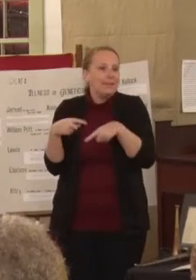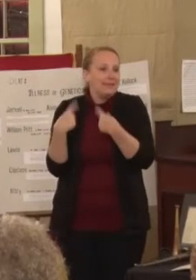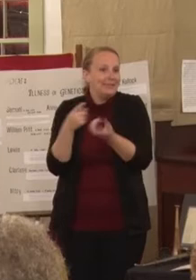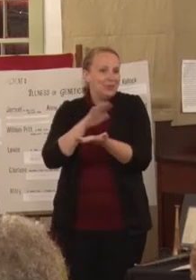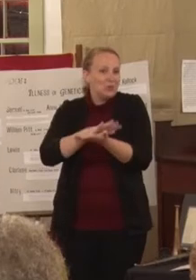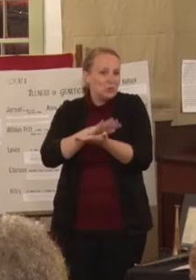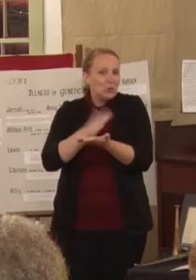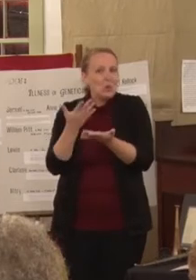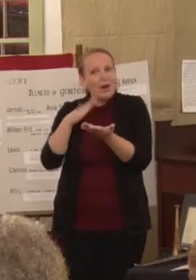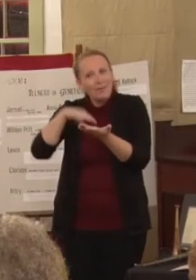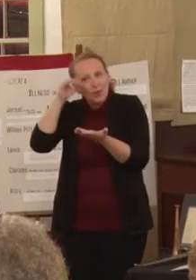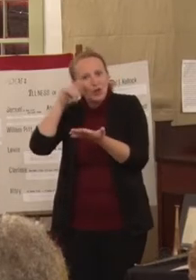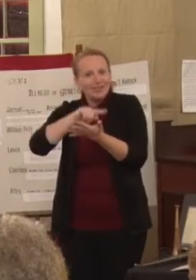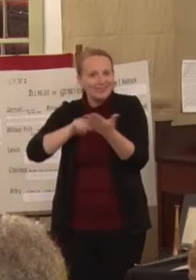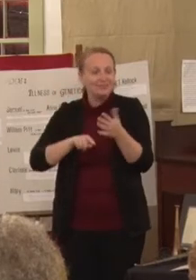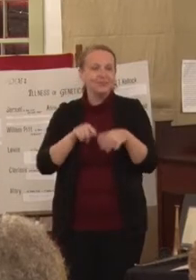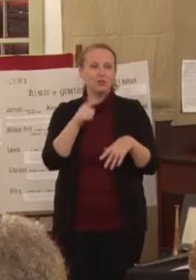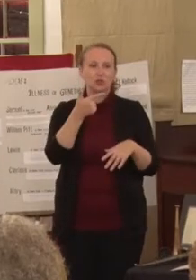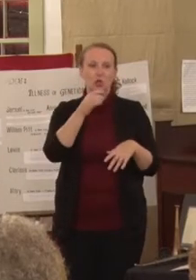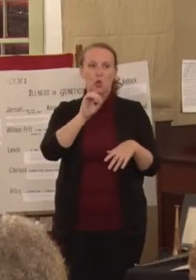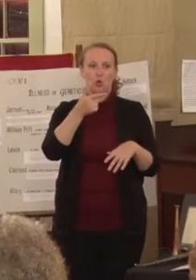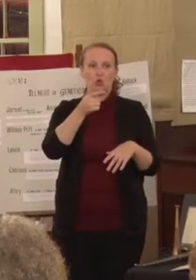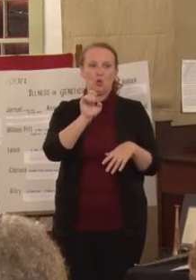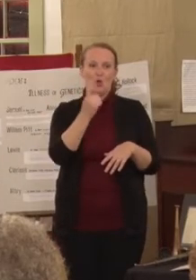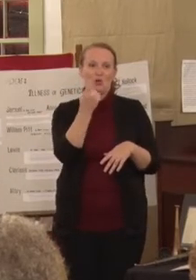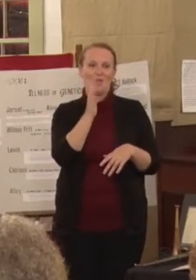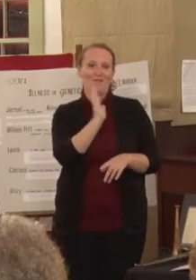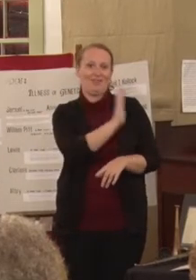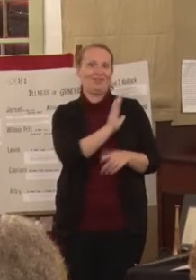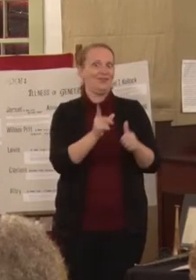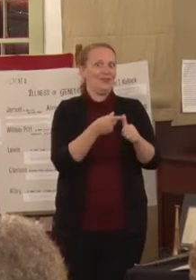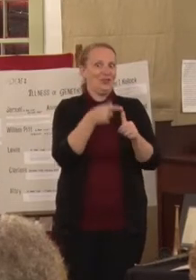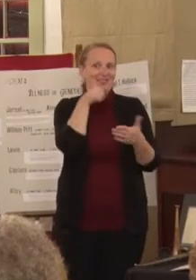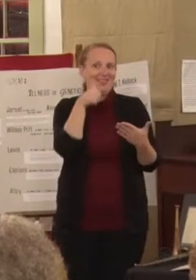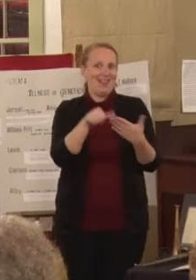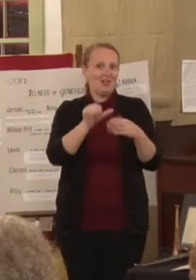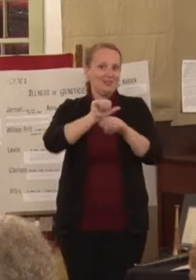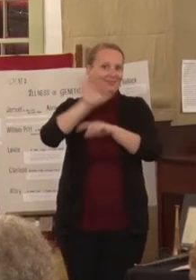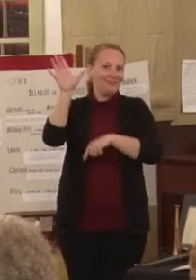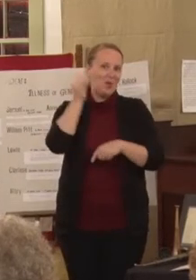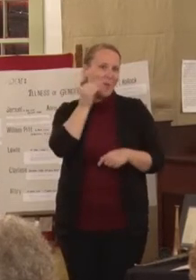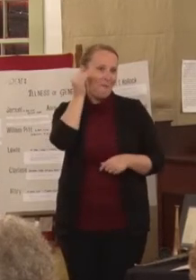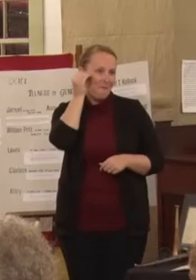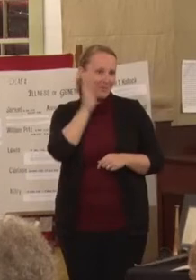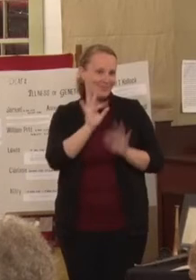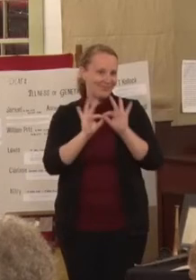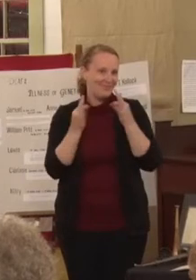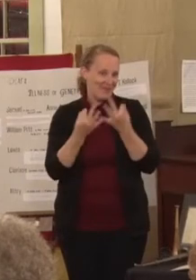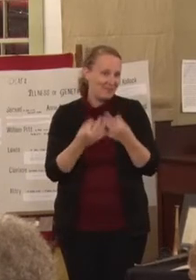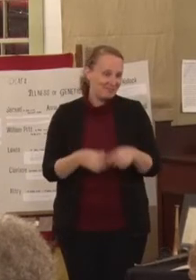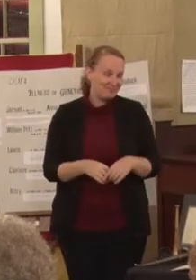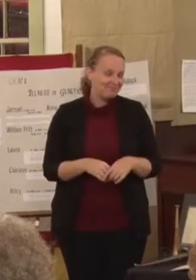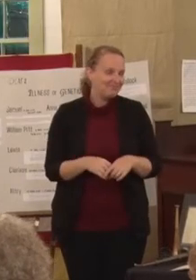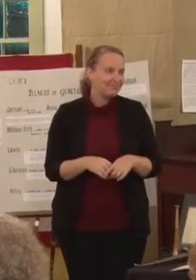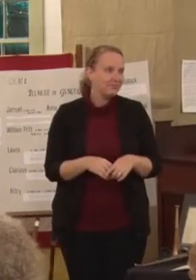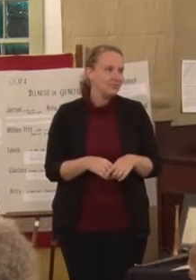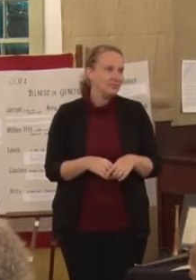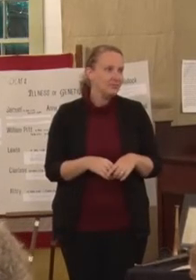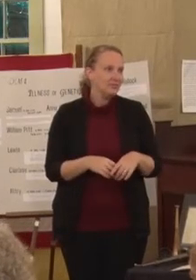George's letters home, or his first letters home, to his parents. And it's very difficult to understand just trying to